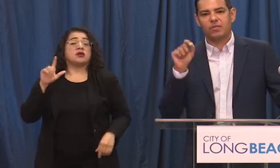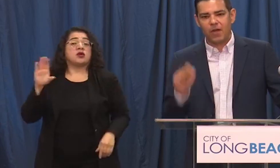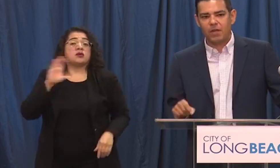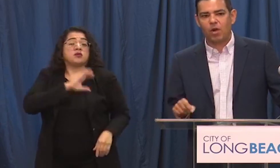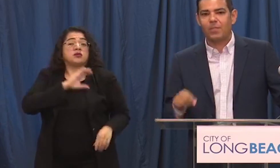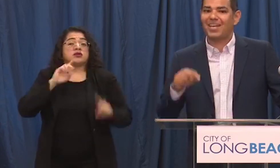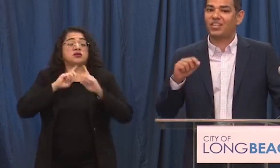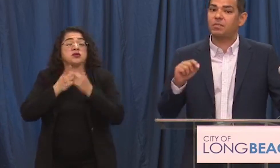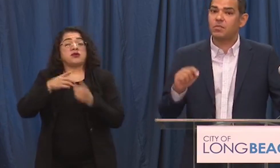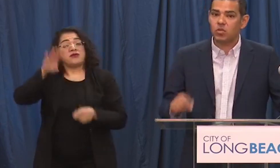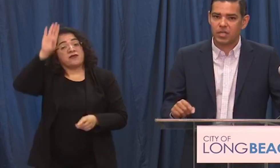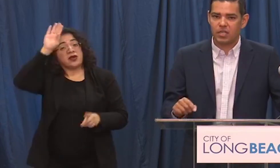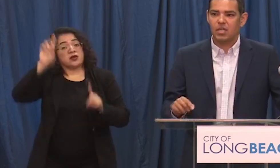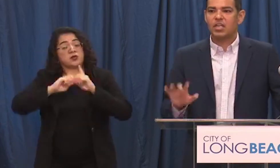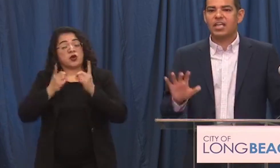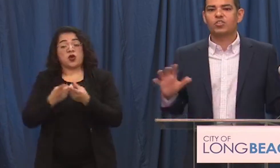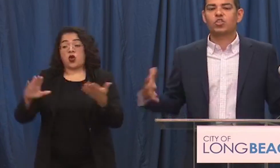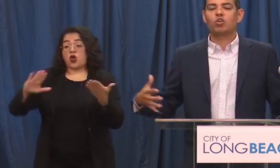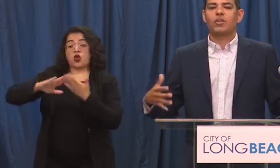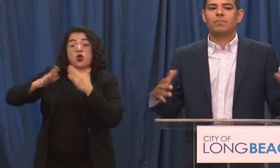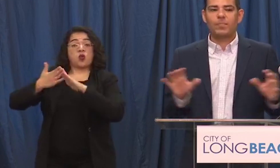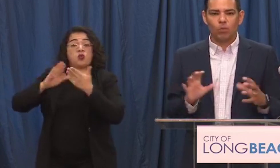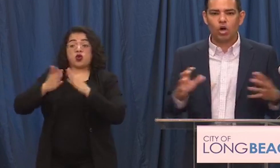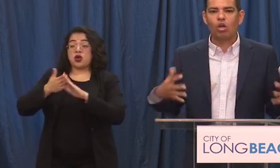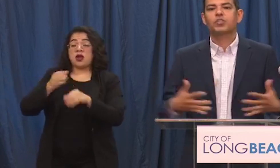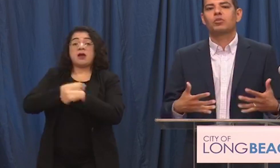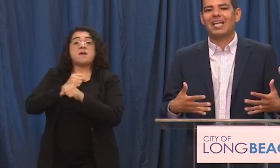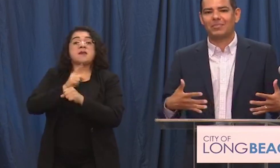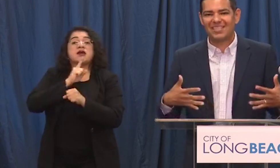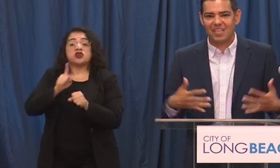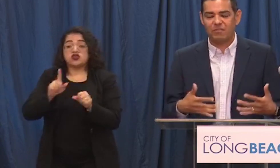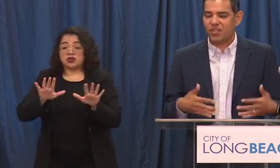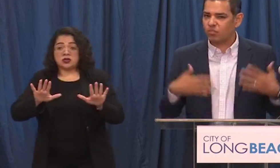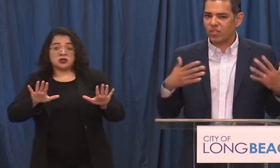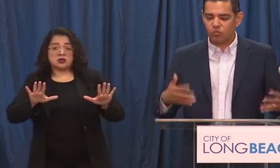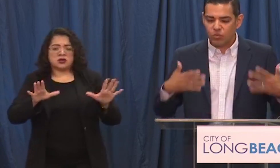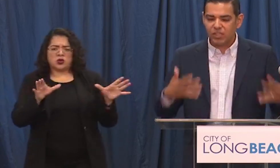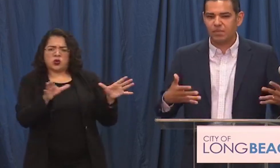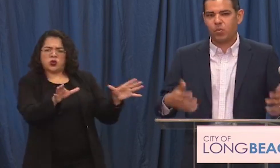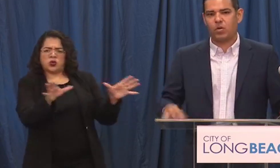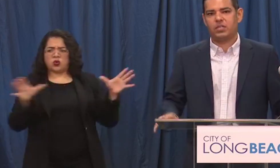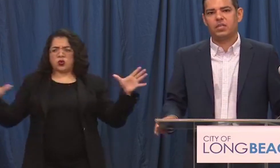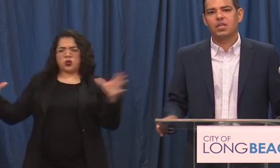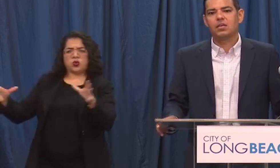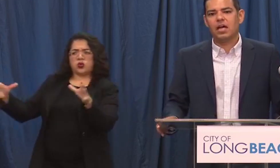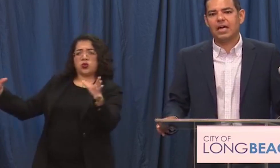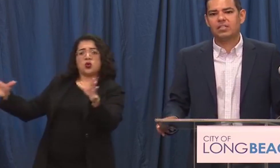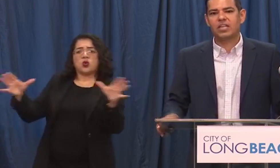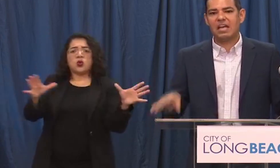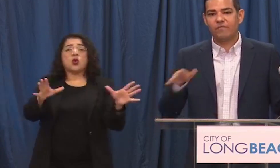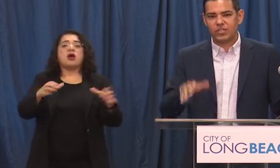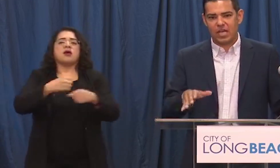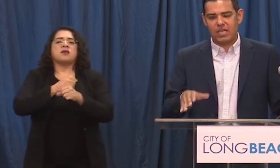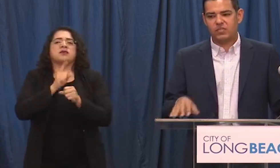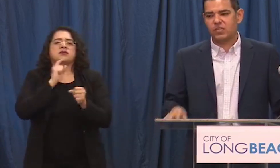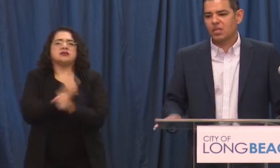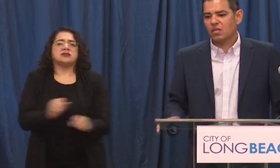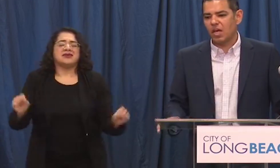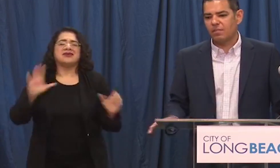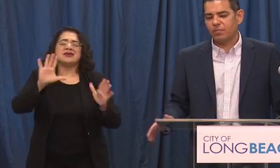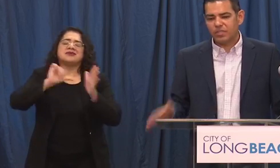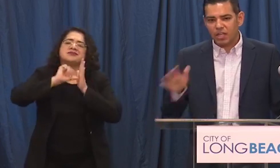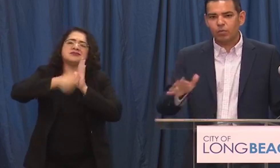department the fire department and the community in ensuring that people were also kept safe and that's that's really important uh to emphasize